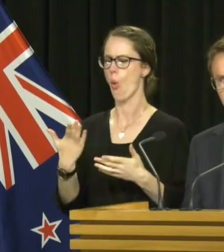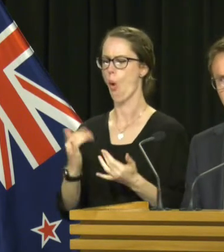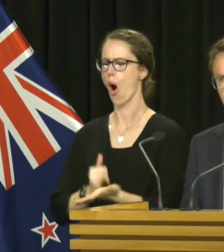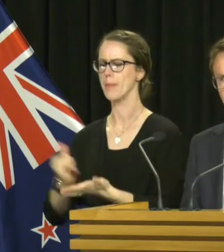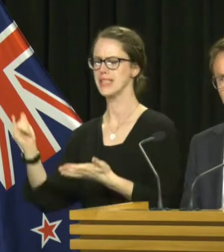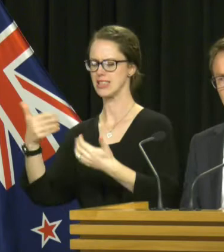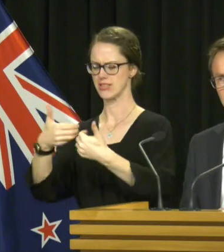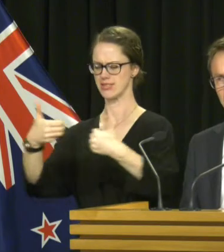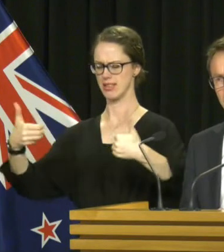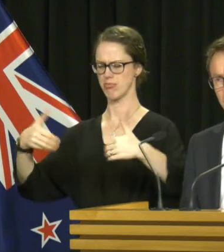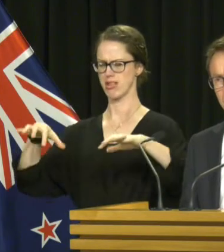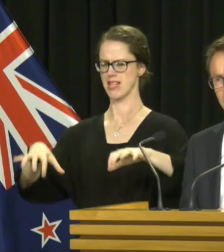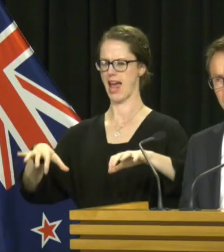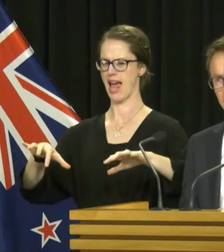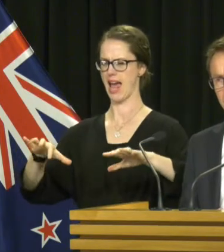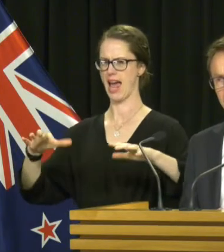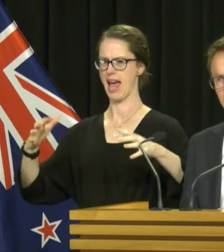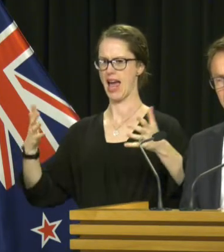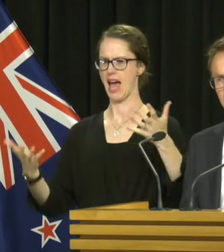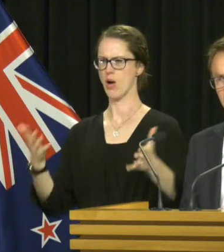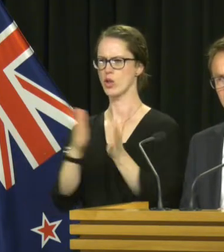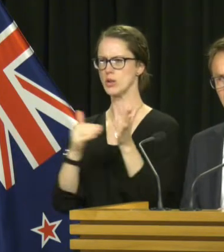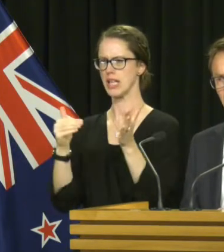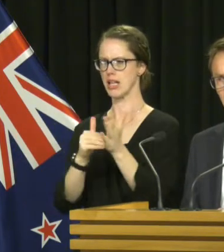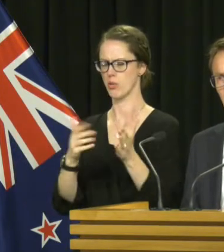do you categorise us on that scale?